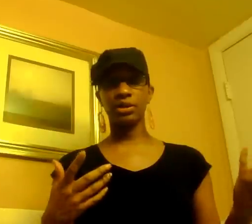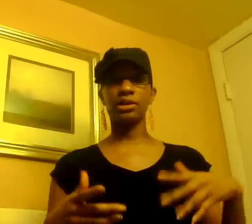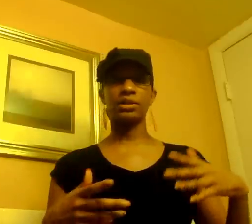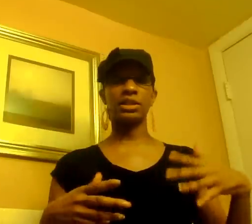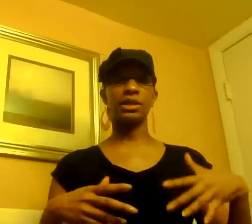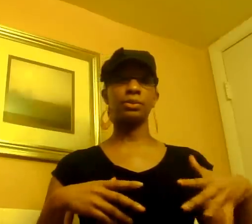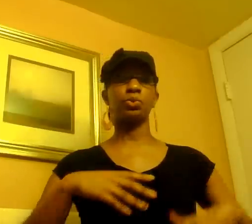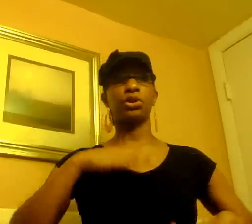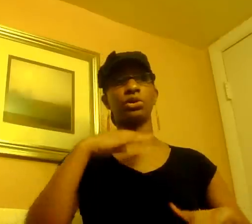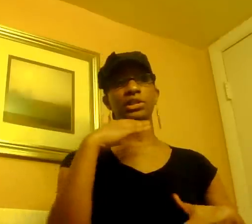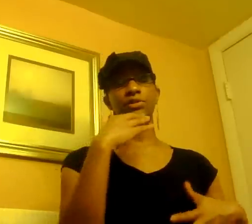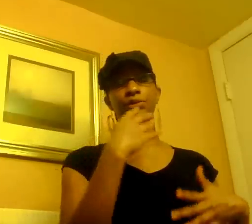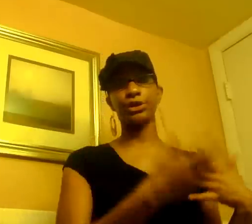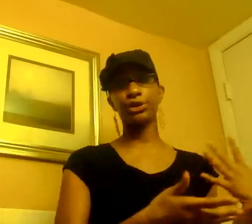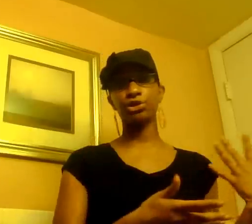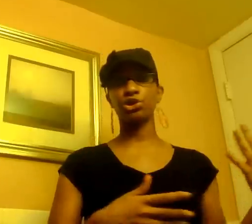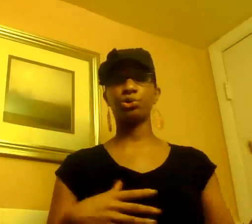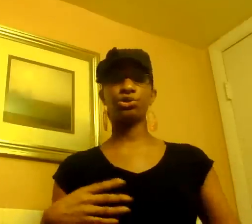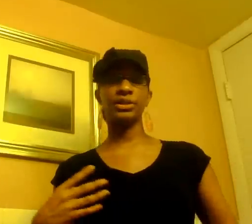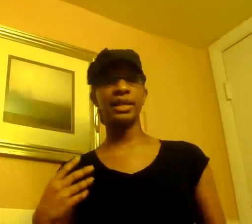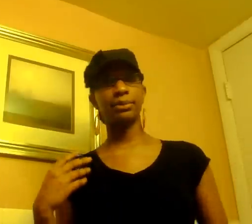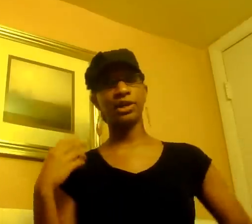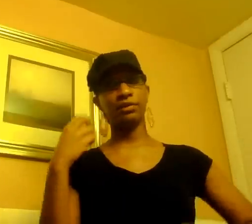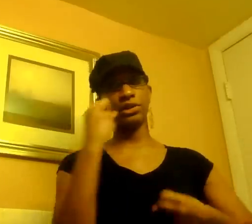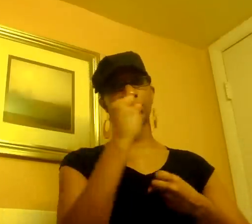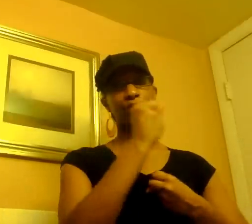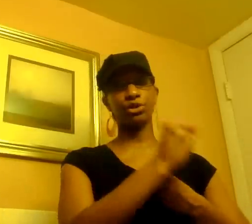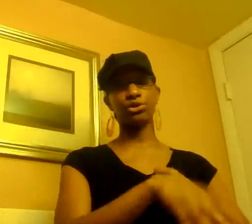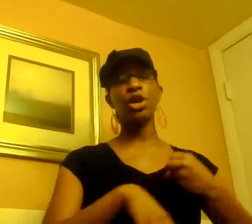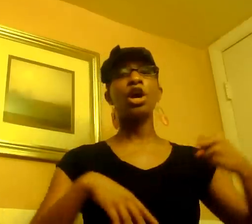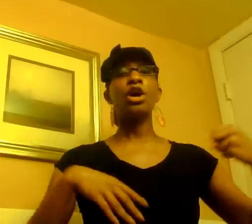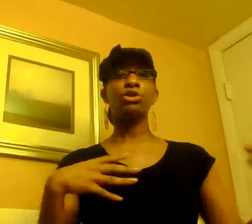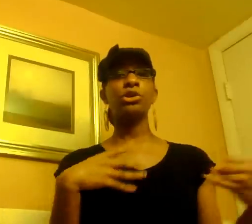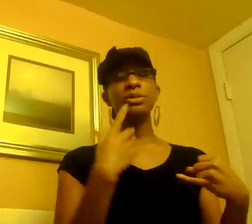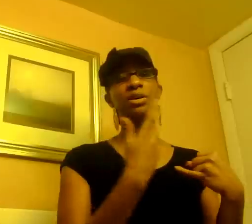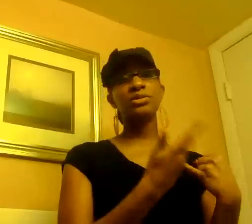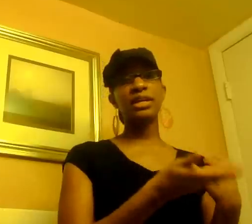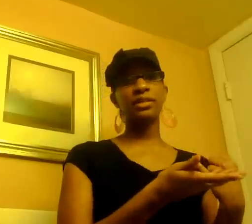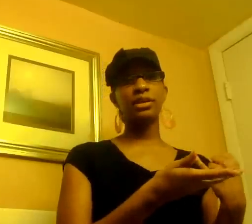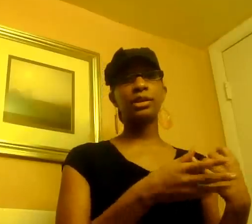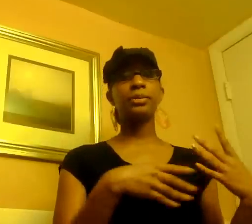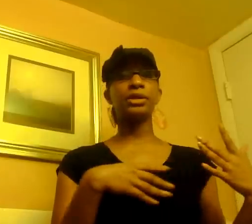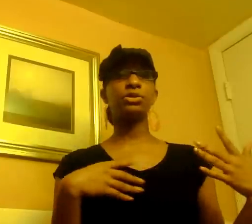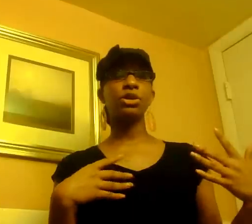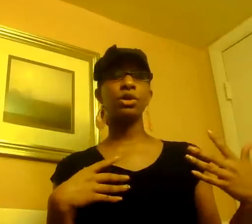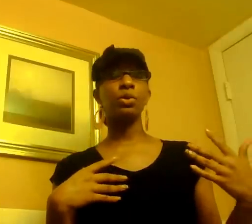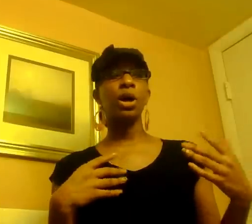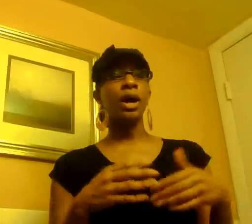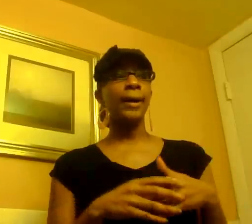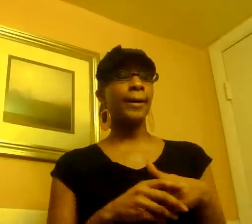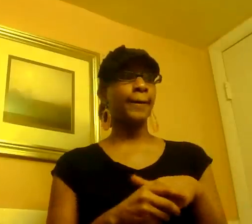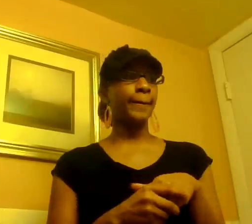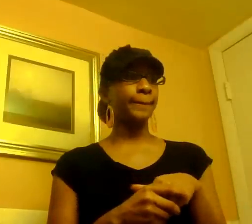it hits him with all these different girls you know when you're a celebrity you have all these different girls throwing themselves at them and you know um